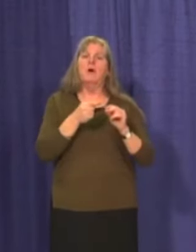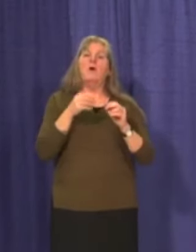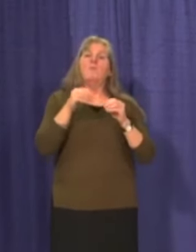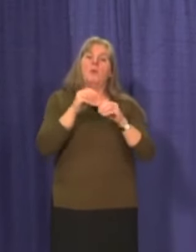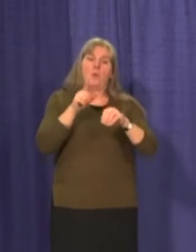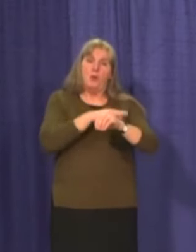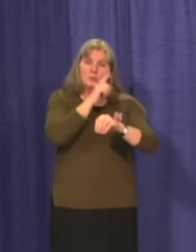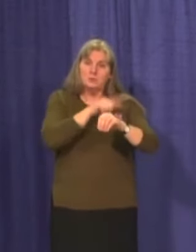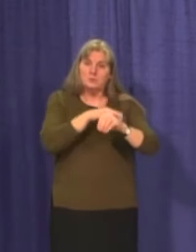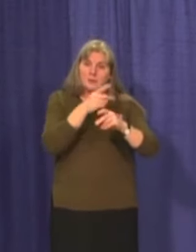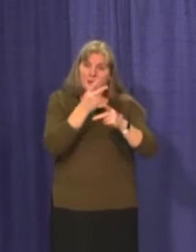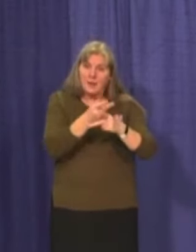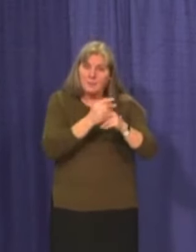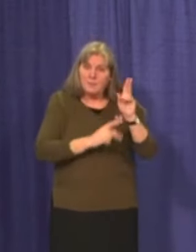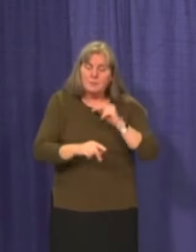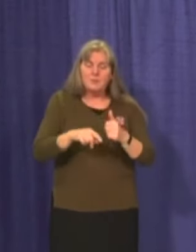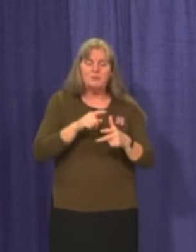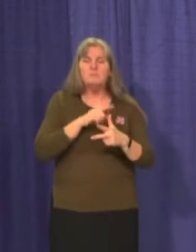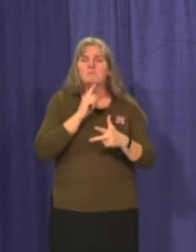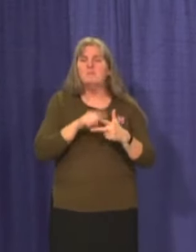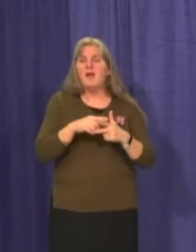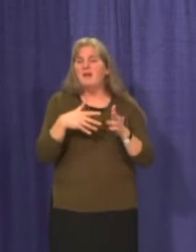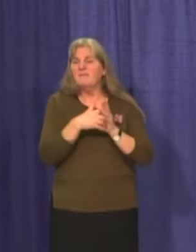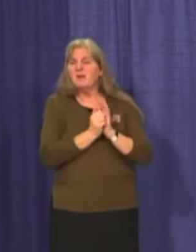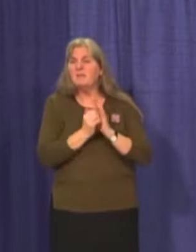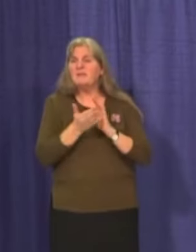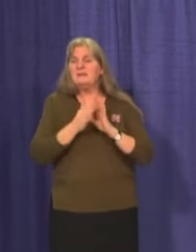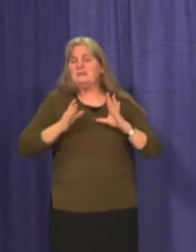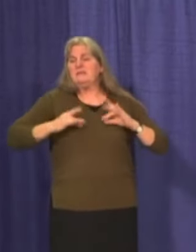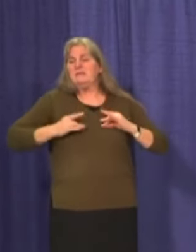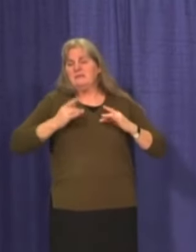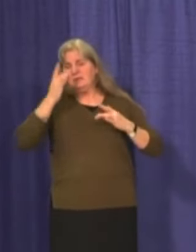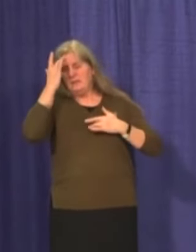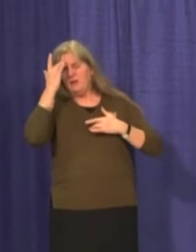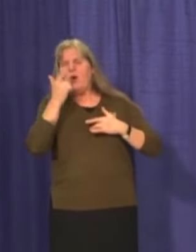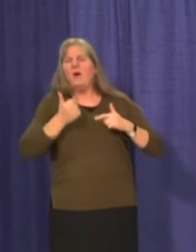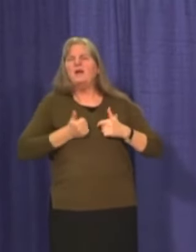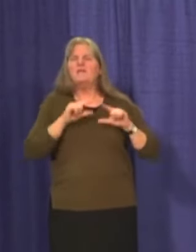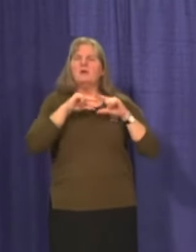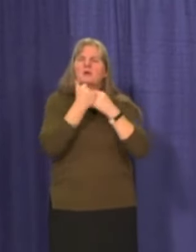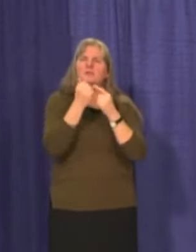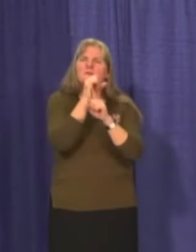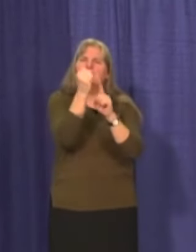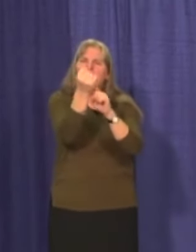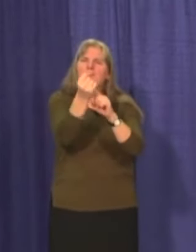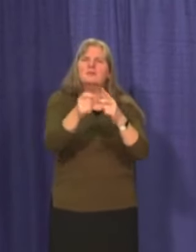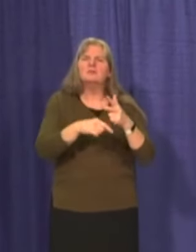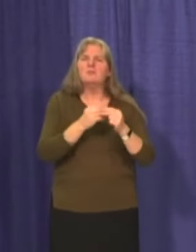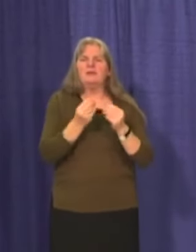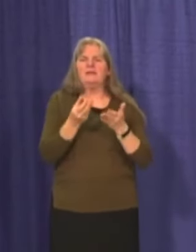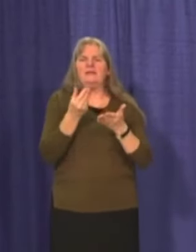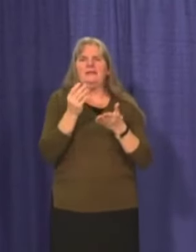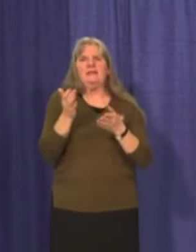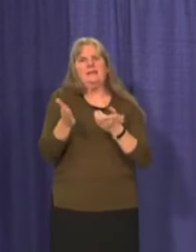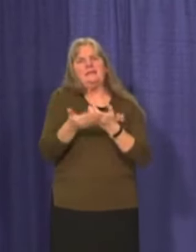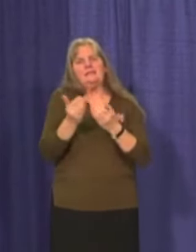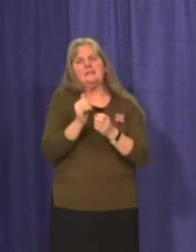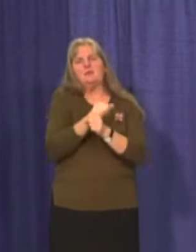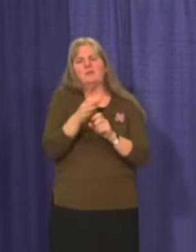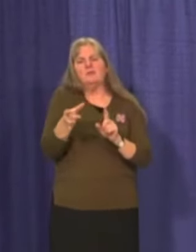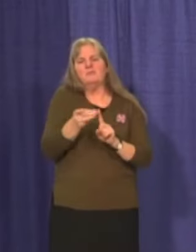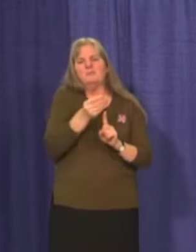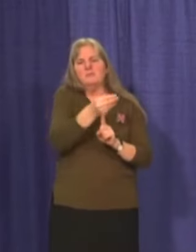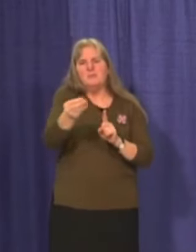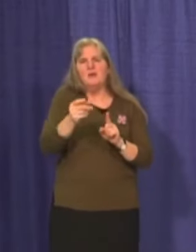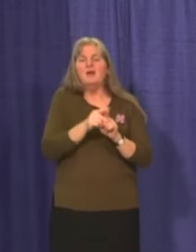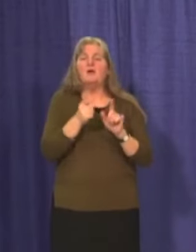-term care, and in covering vulnerable populations living in group settings, and in getting out and around to all our